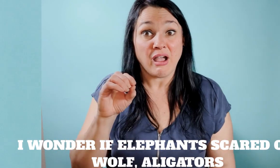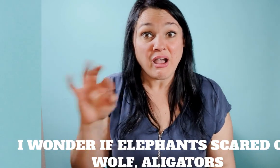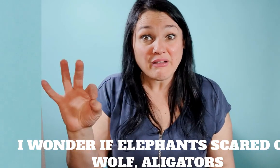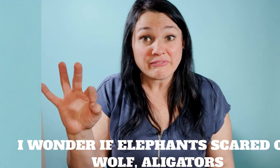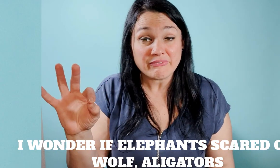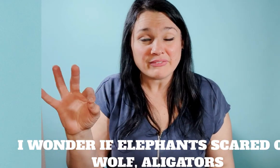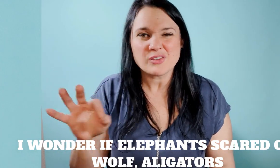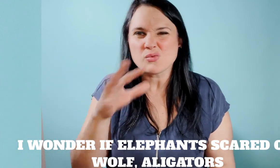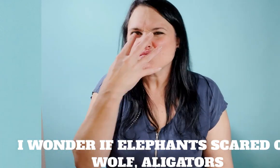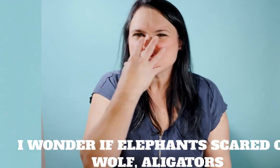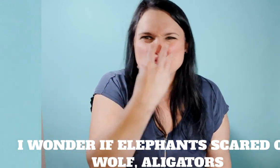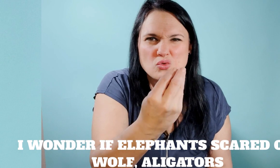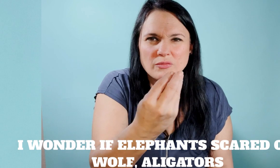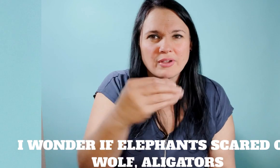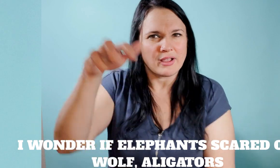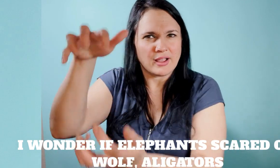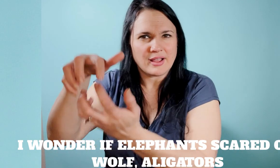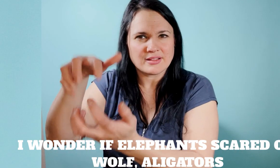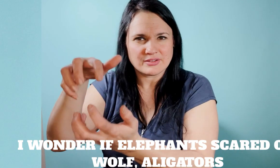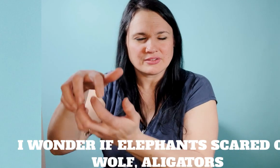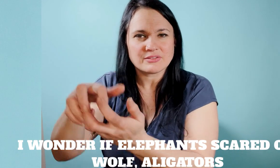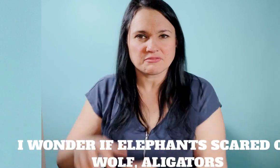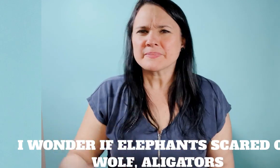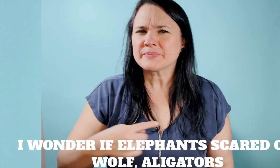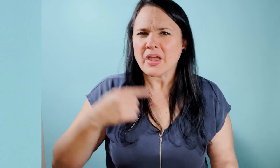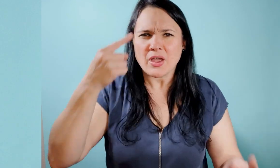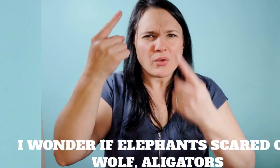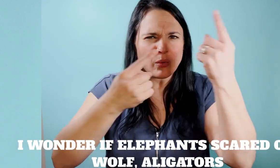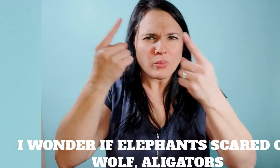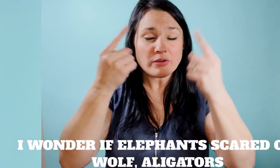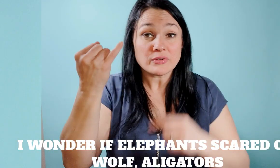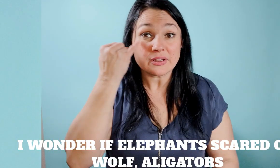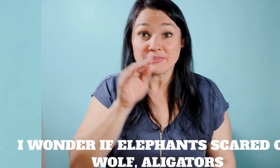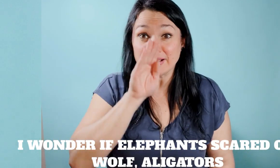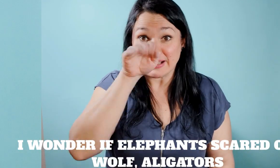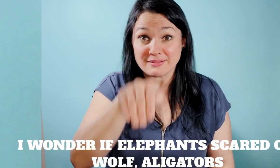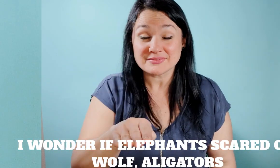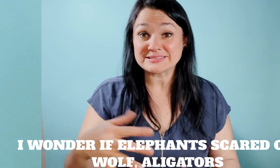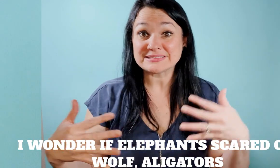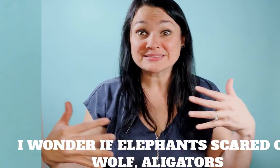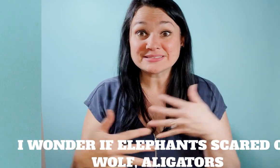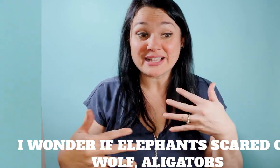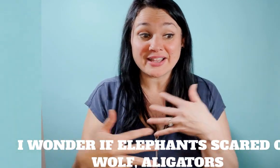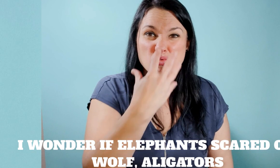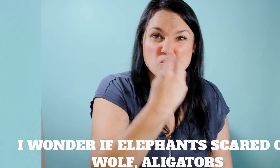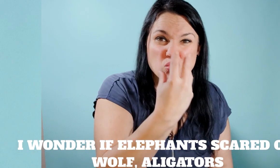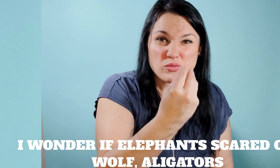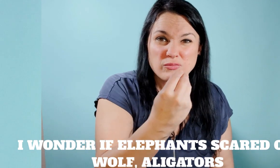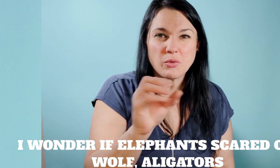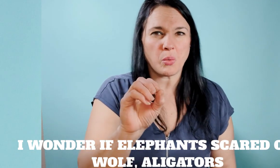scared of wolves and alligators hmm I wonder if elephants are scared of wolves